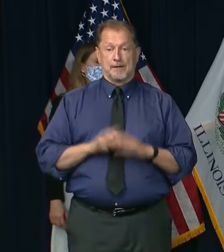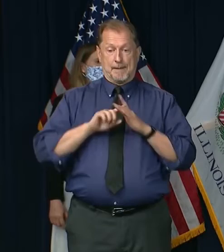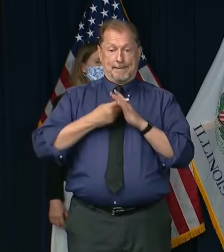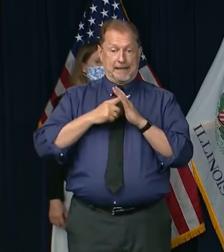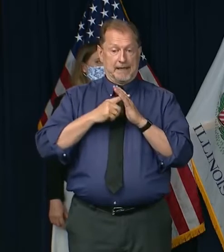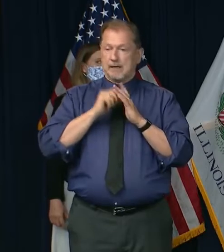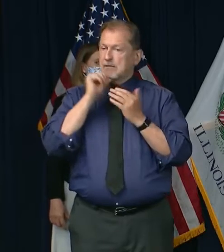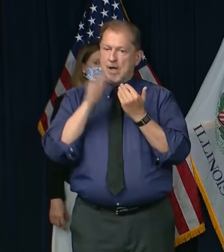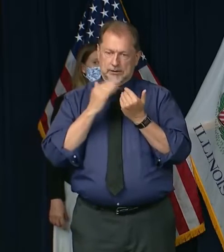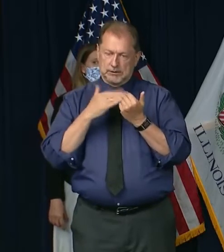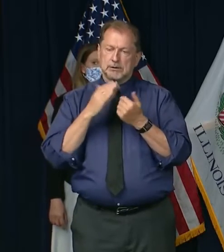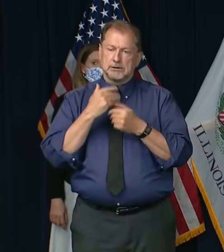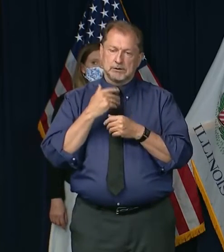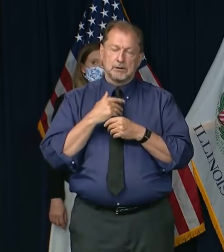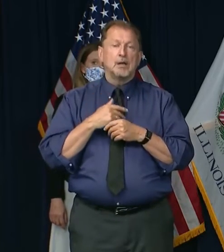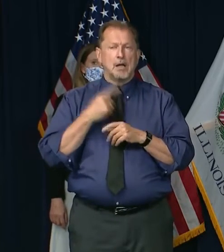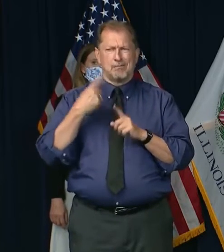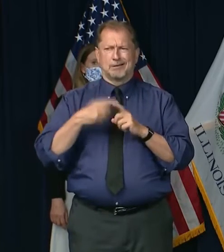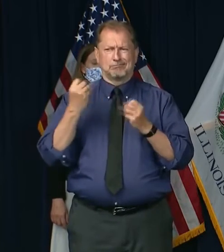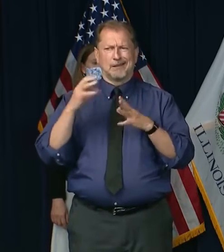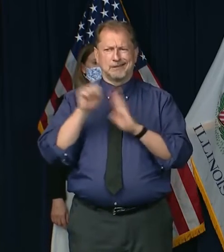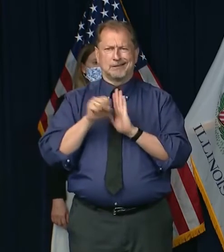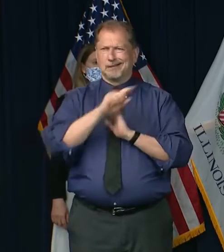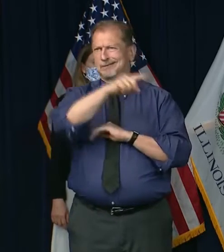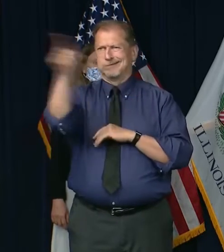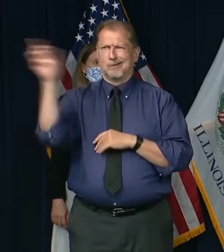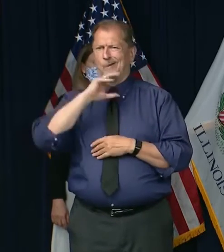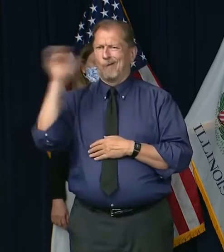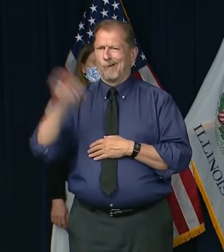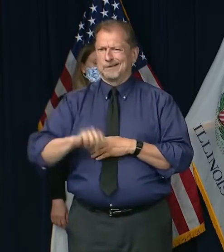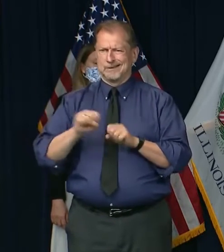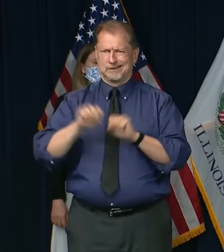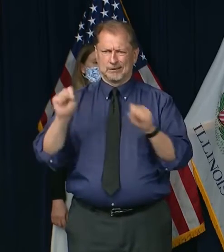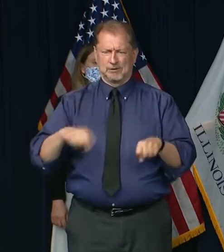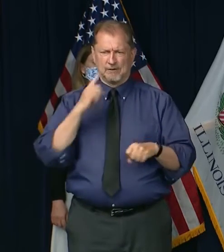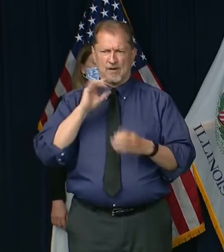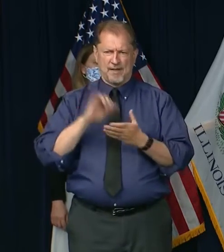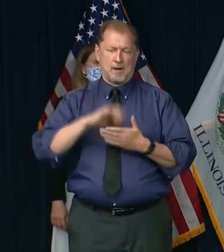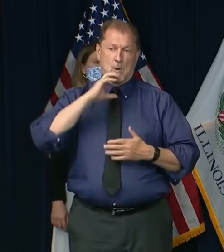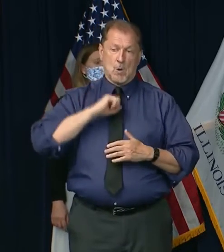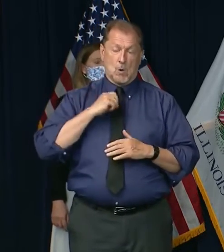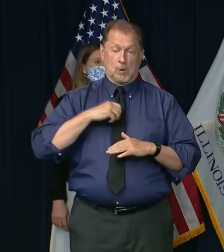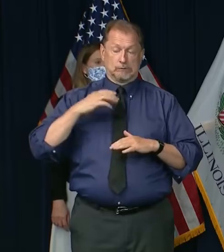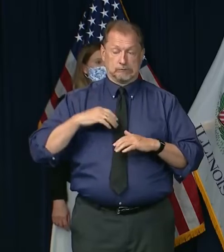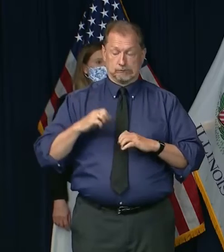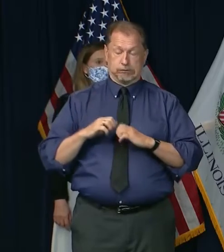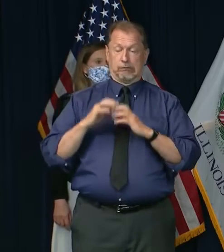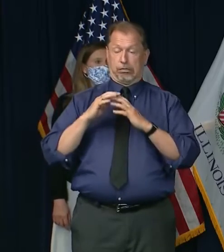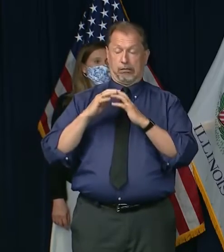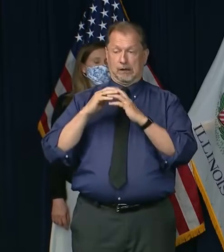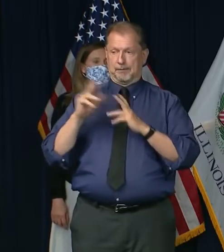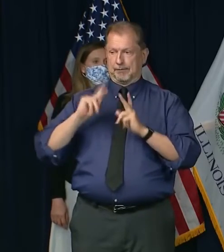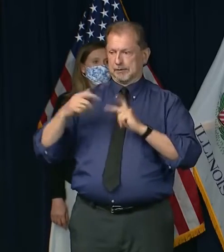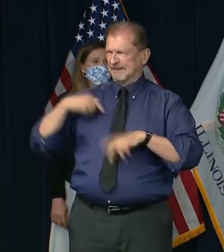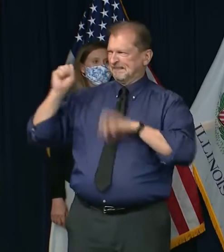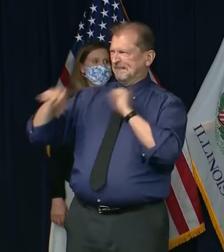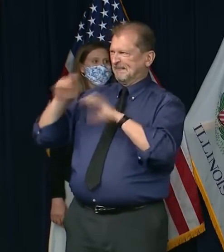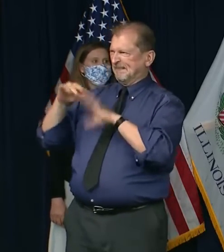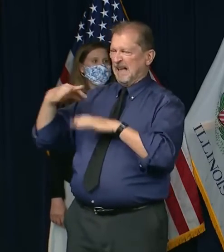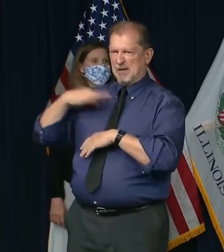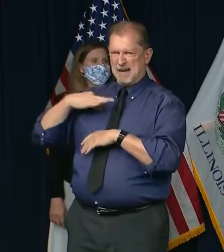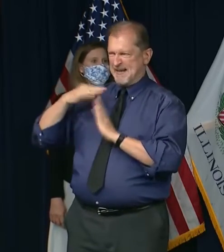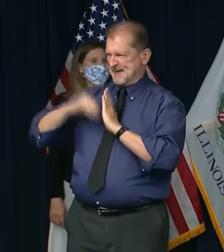a challenge, as many, many other states have had. The systems that were built for this were not built for the multiples of